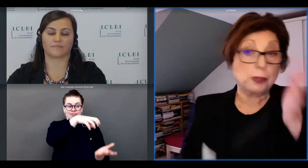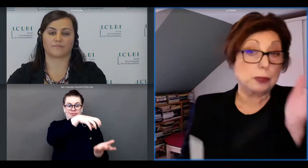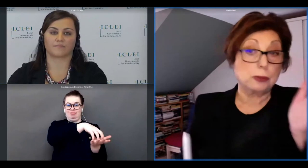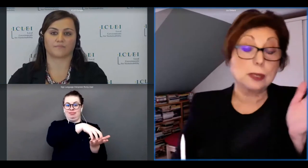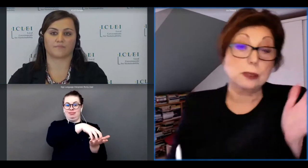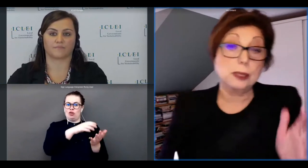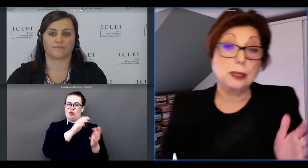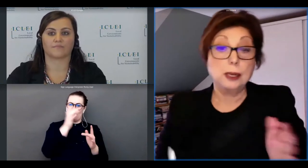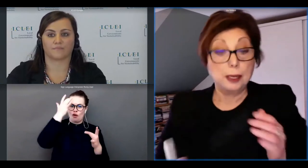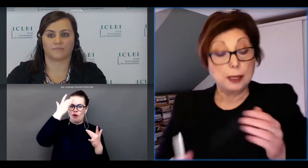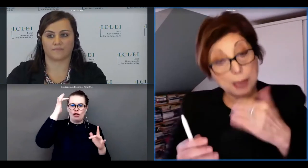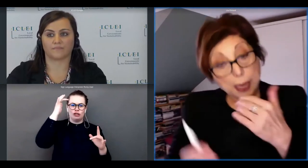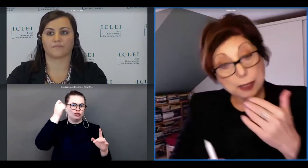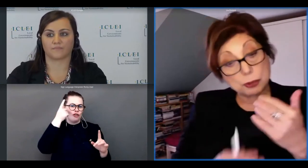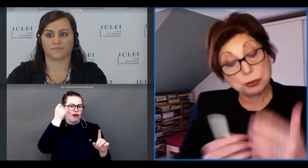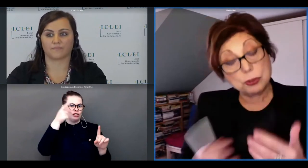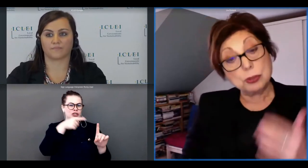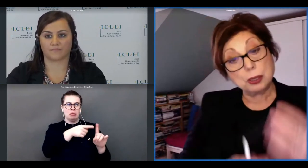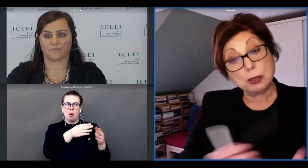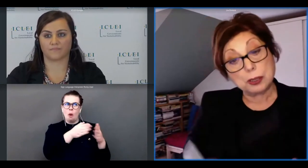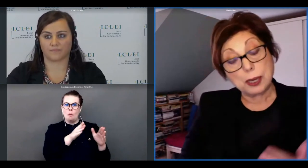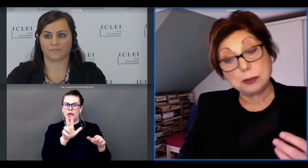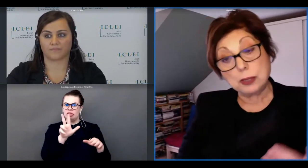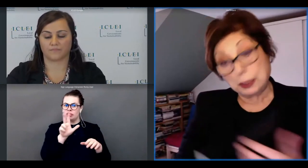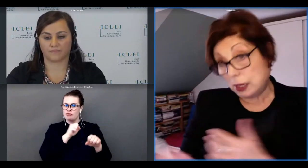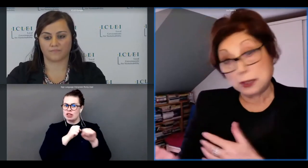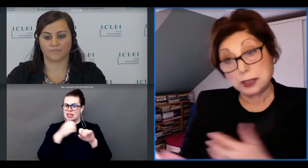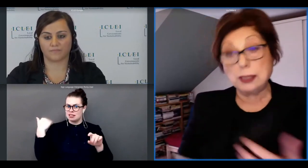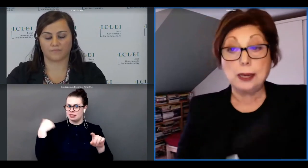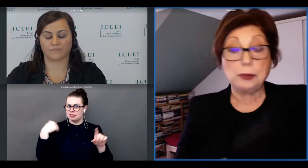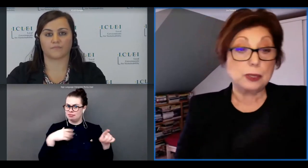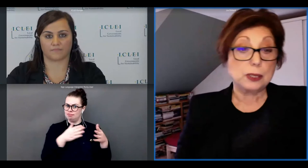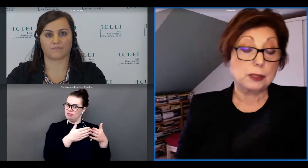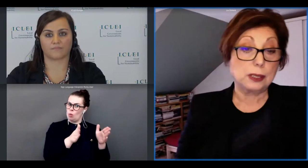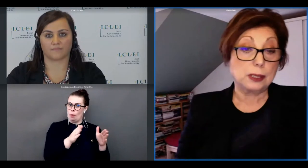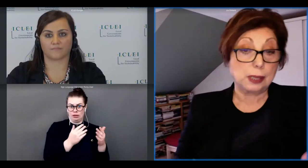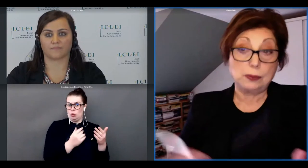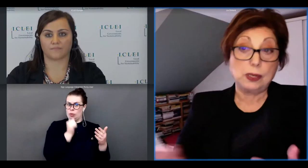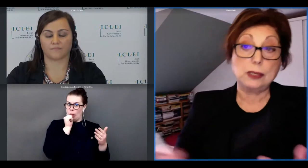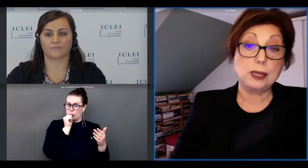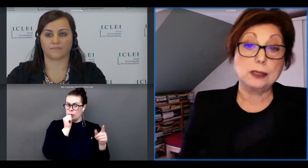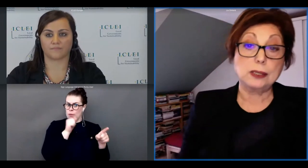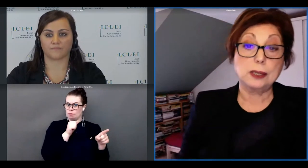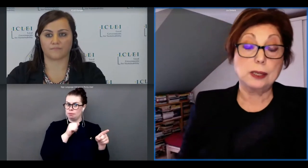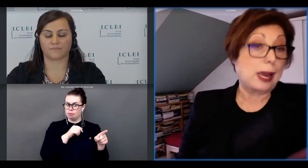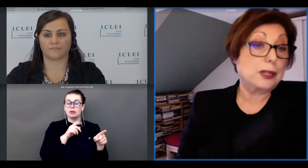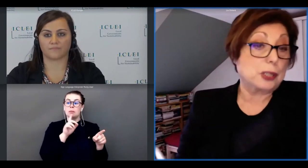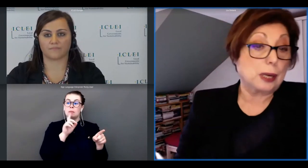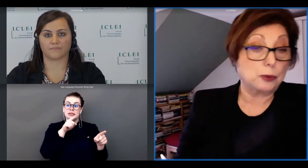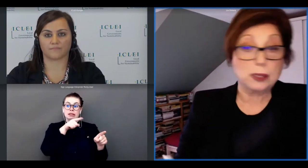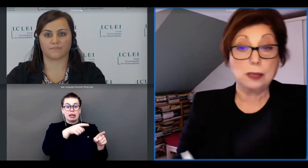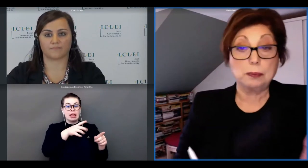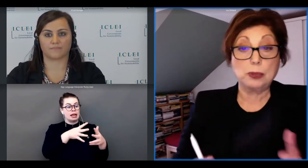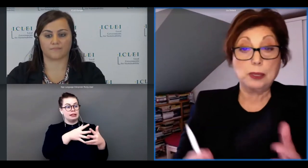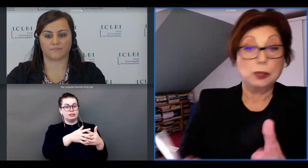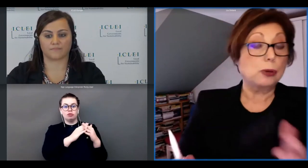remember correctly they also during the lockdown and and still now to a certain extent they created a hashtag